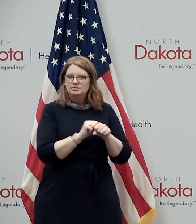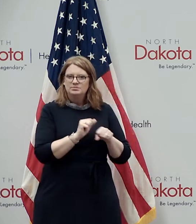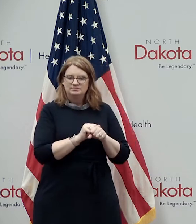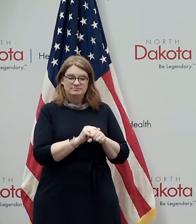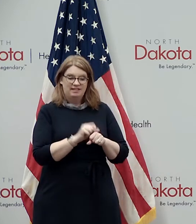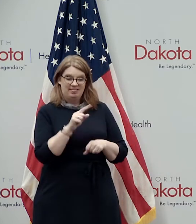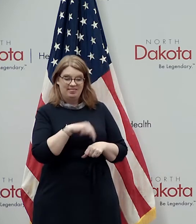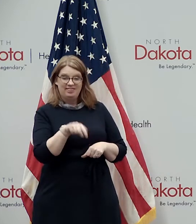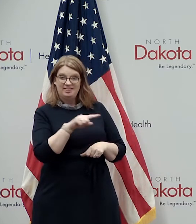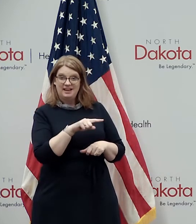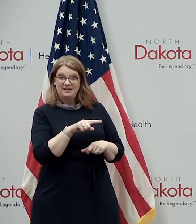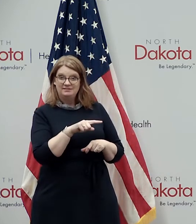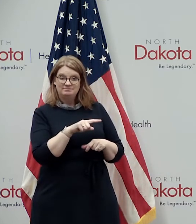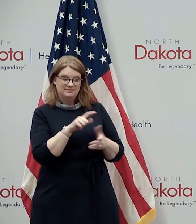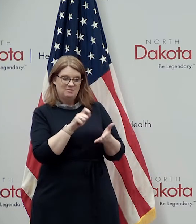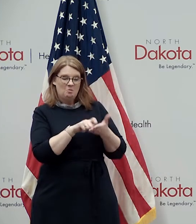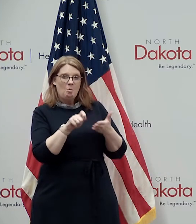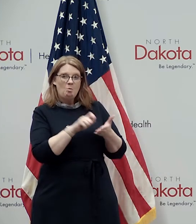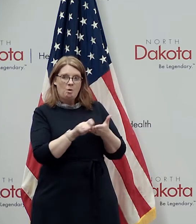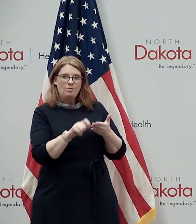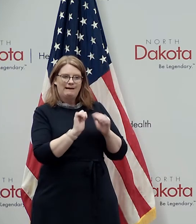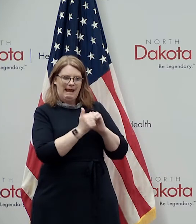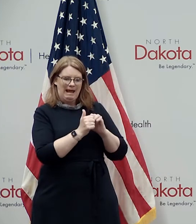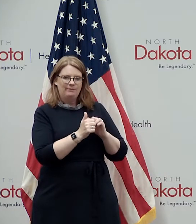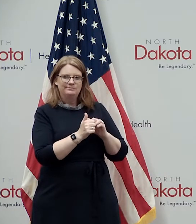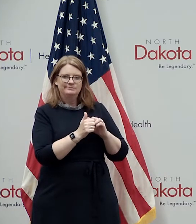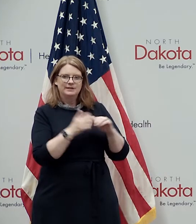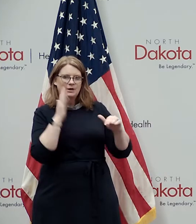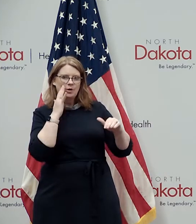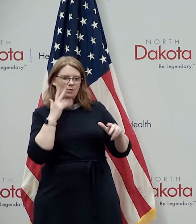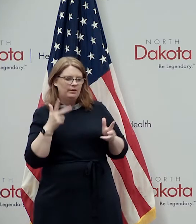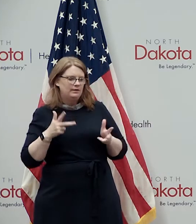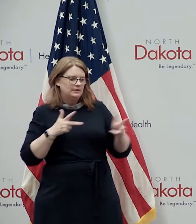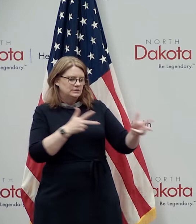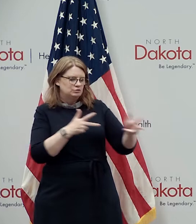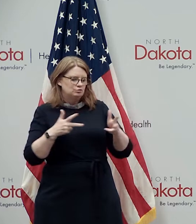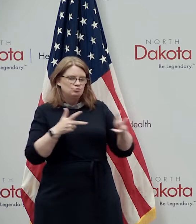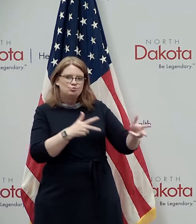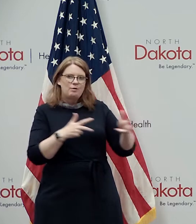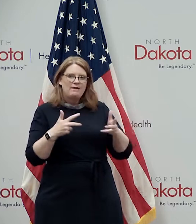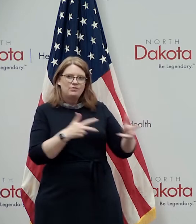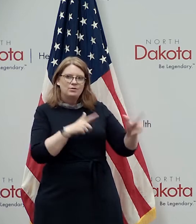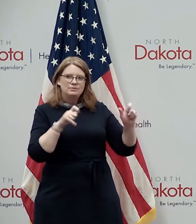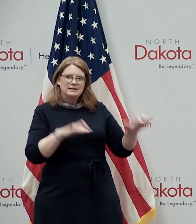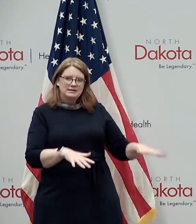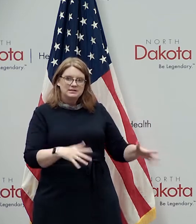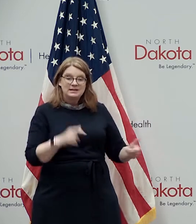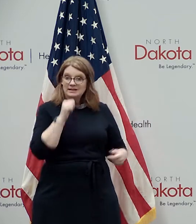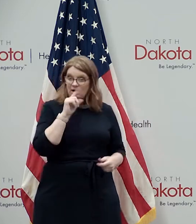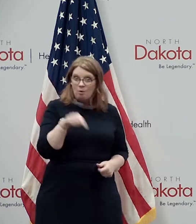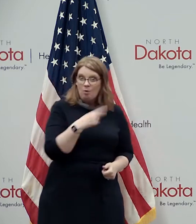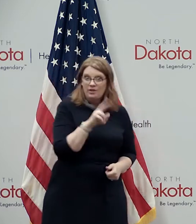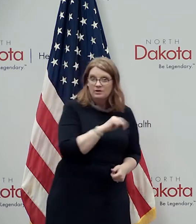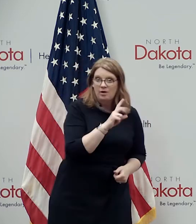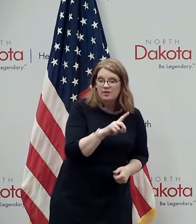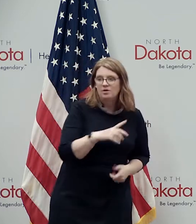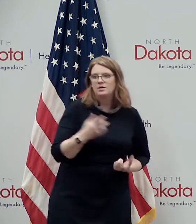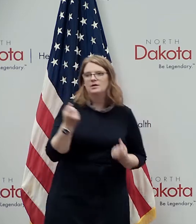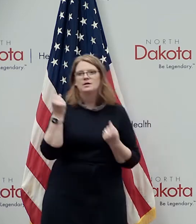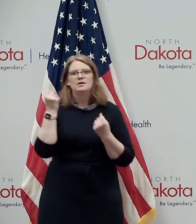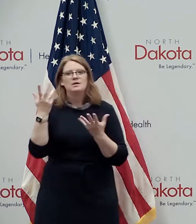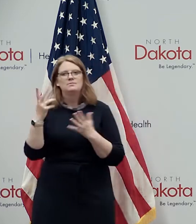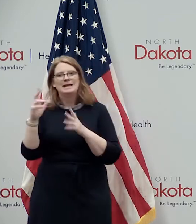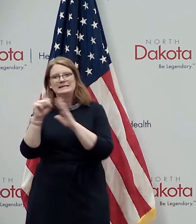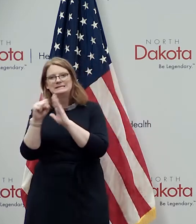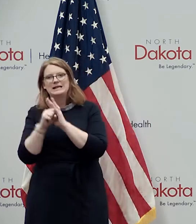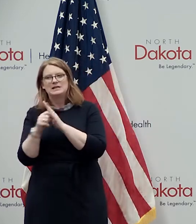book on drive-through testing and and not just for north dakota there's a lot of other states that have contacted us to say all right how